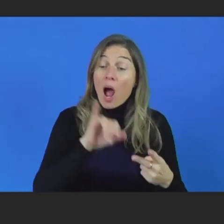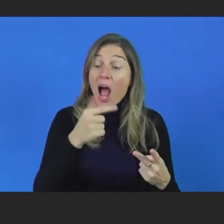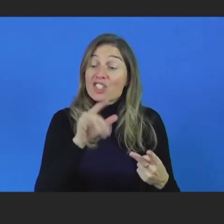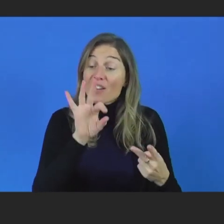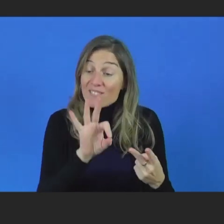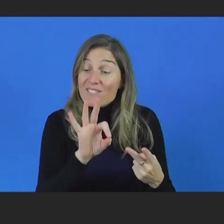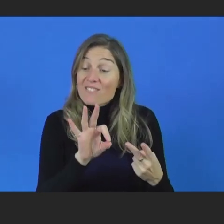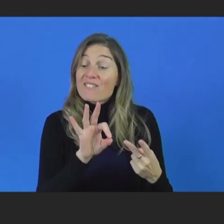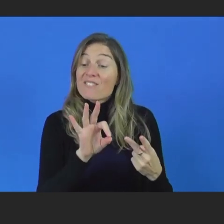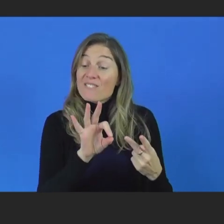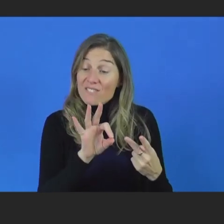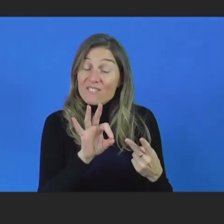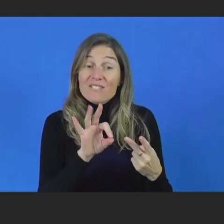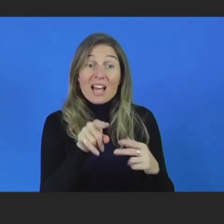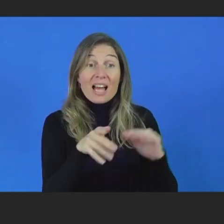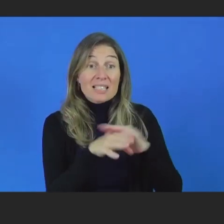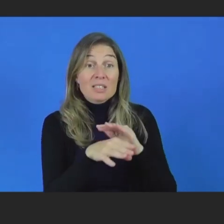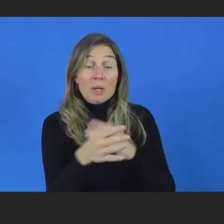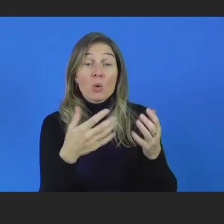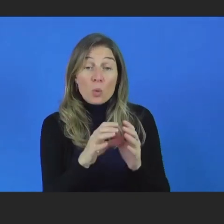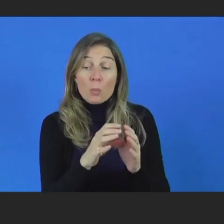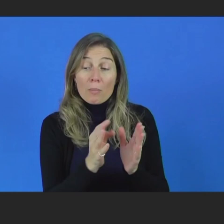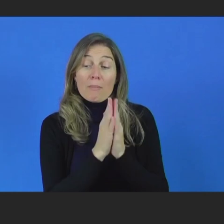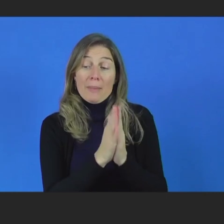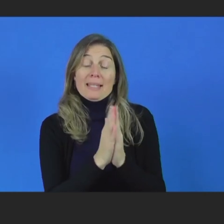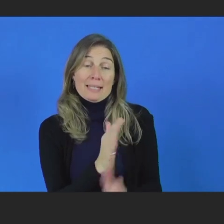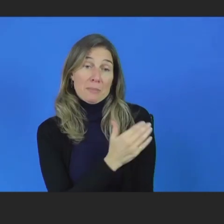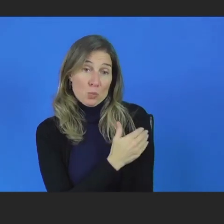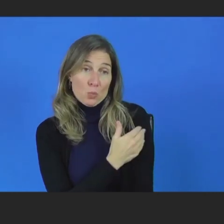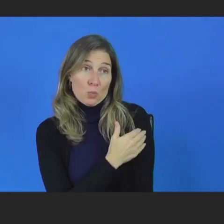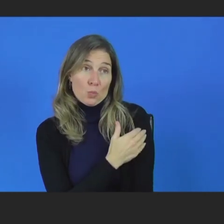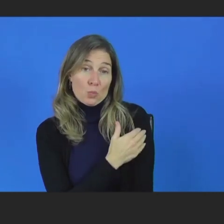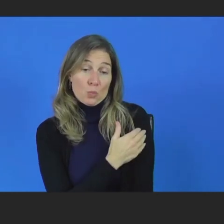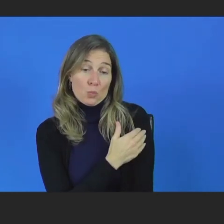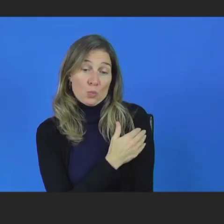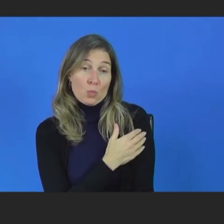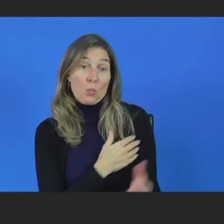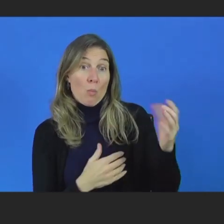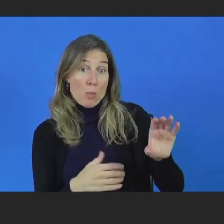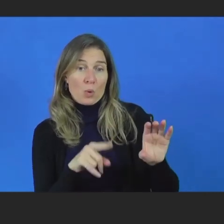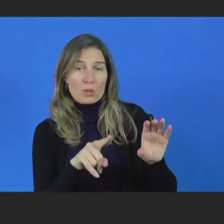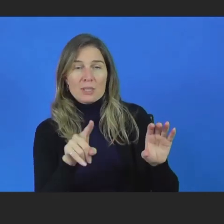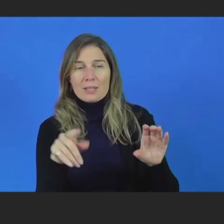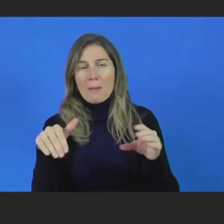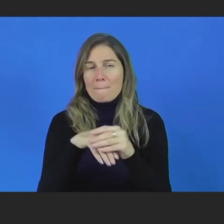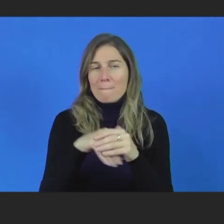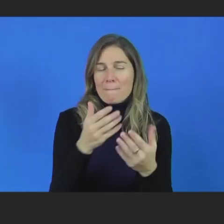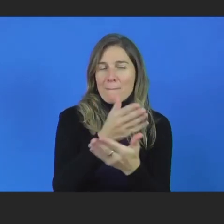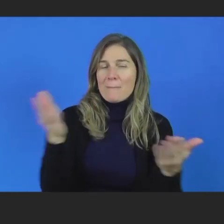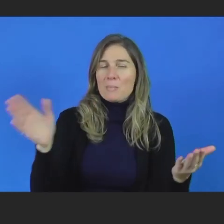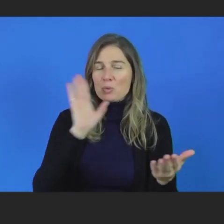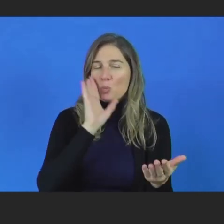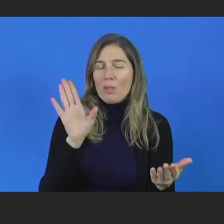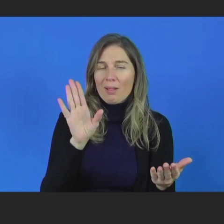group, please let us know. Post in that chat and our members will get back to you. But I just want to make sure we